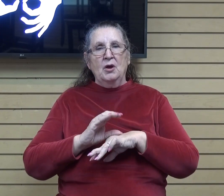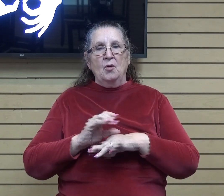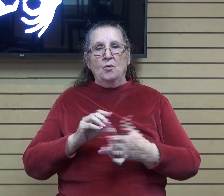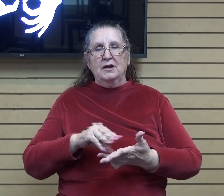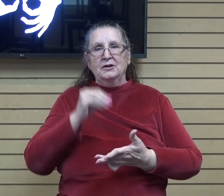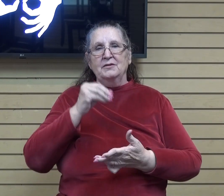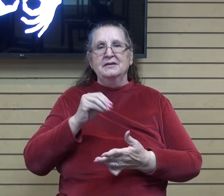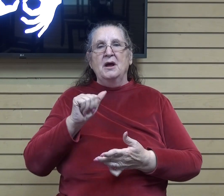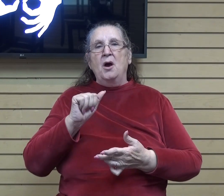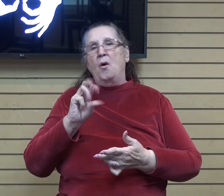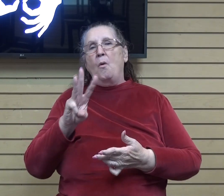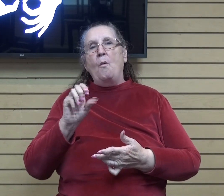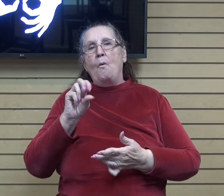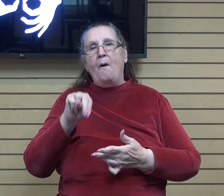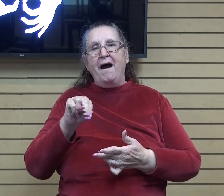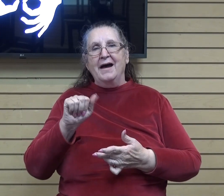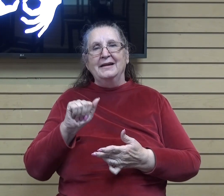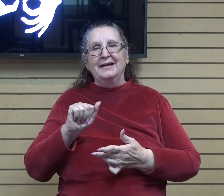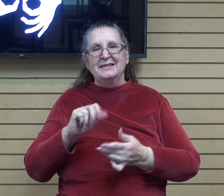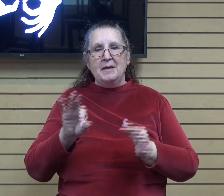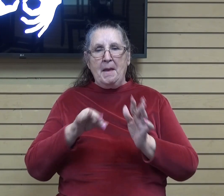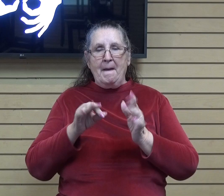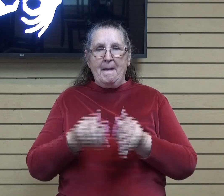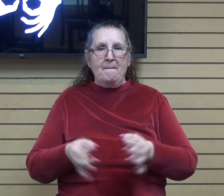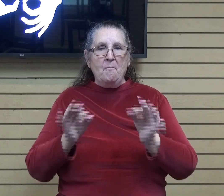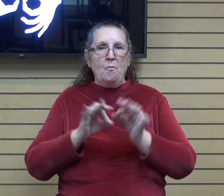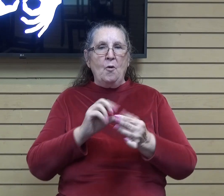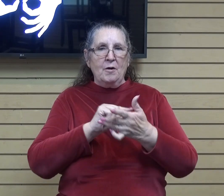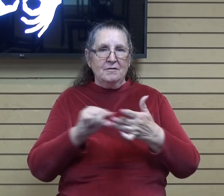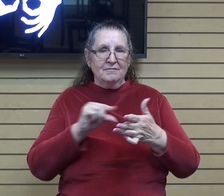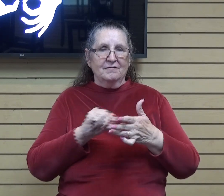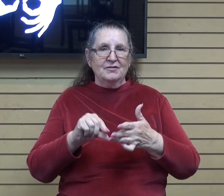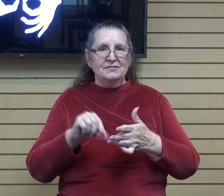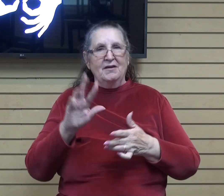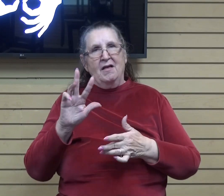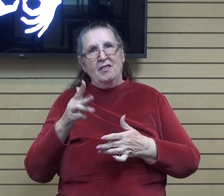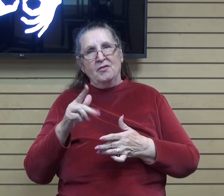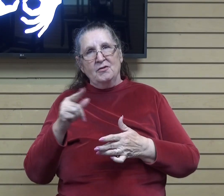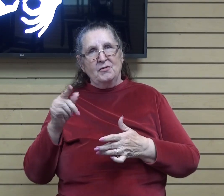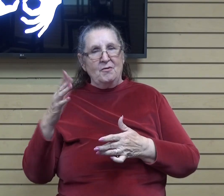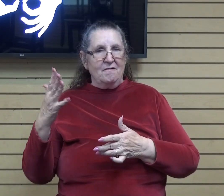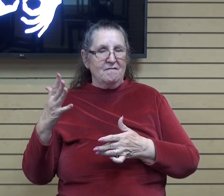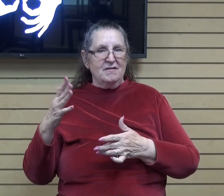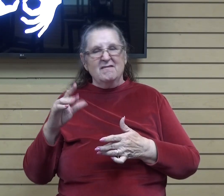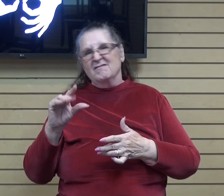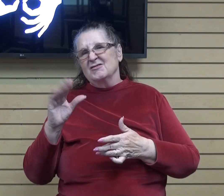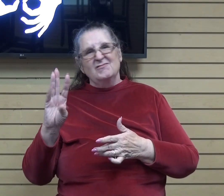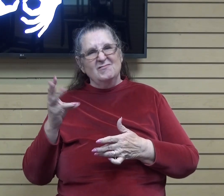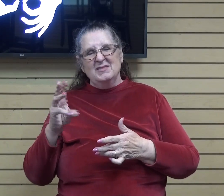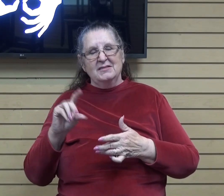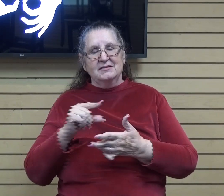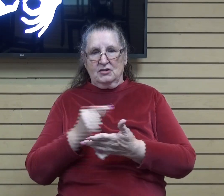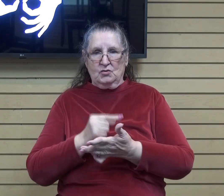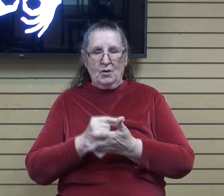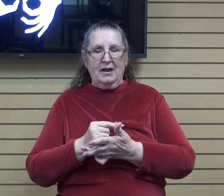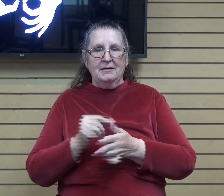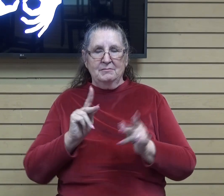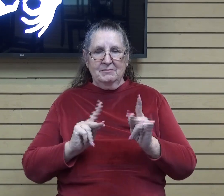It's one of the key verses for the, I think, 3rd through 5th graders, 3rd through 6th graders. And says,